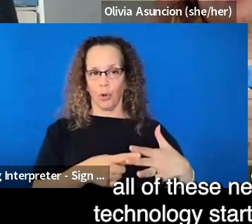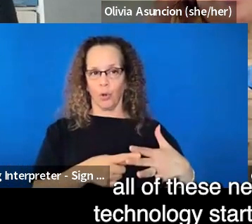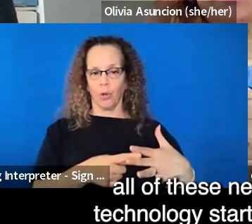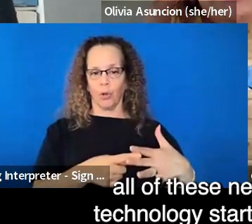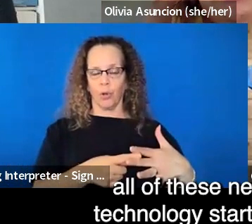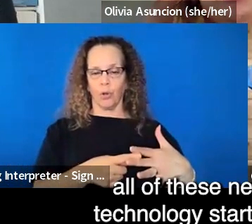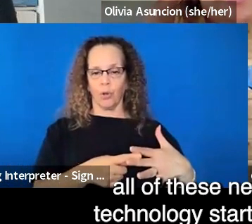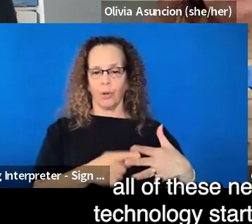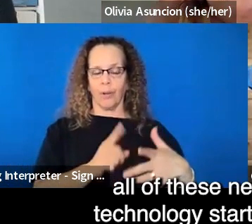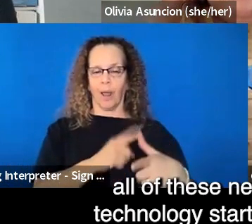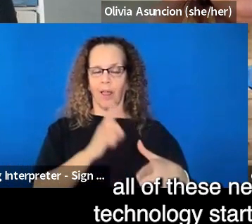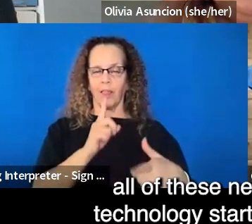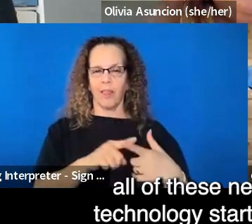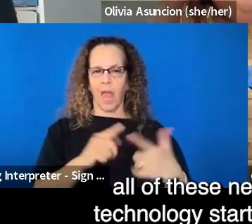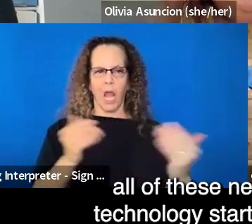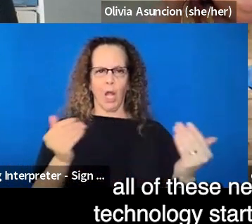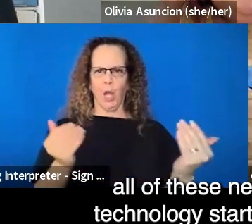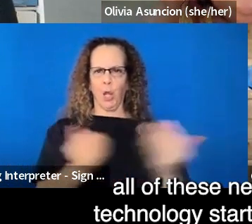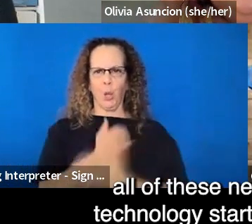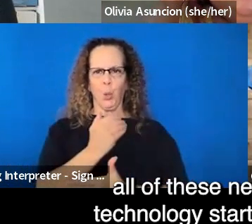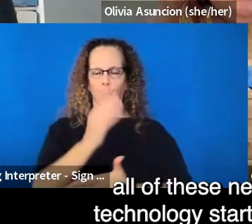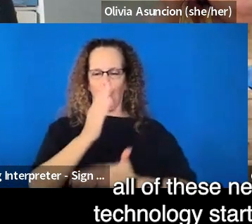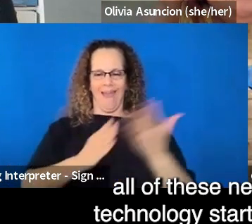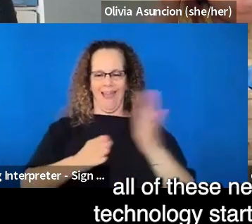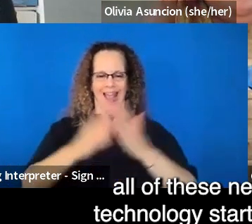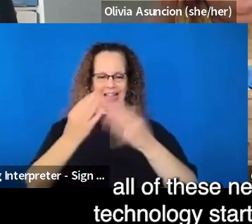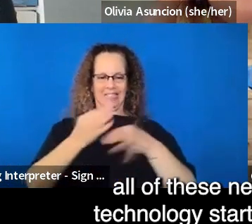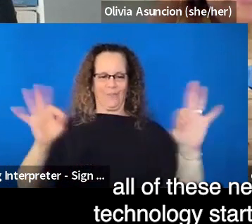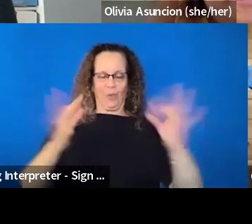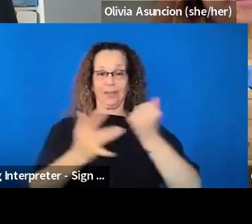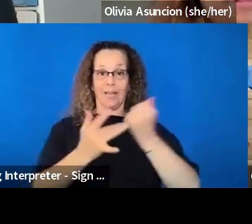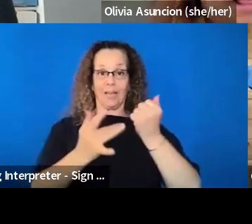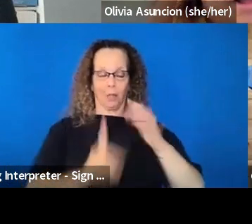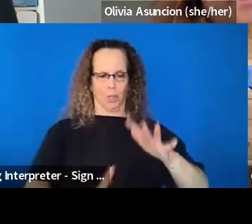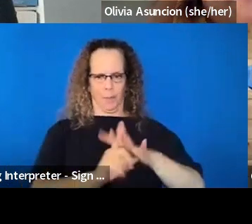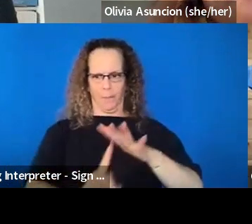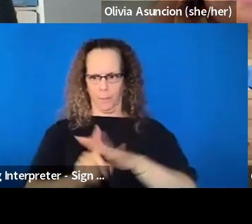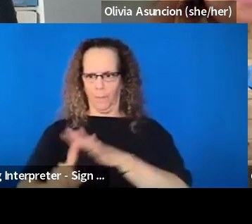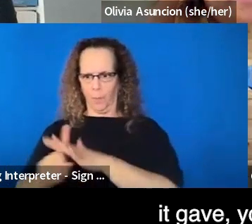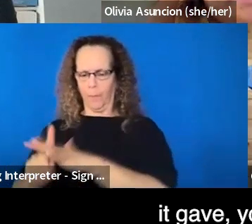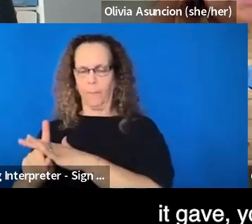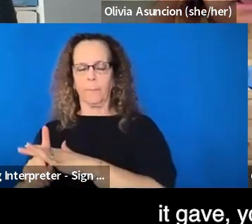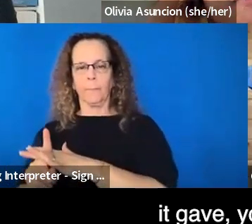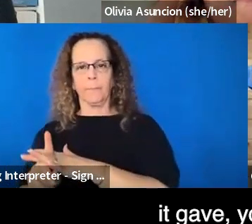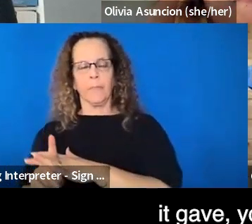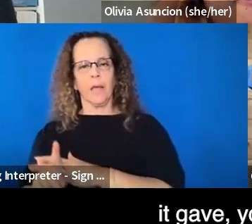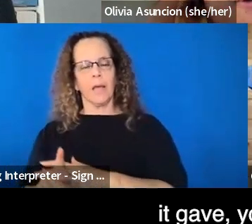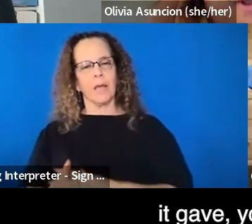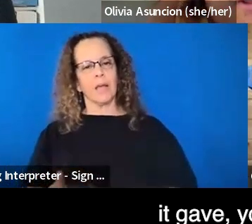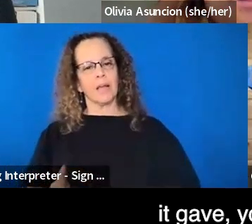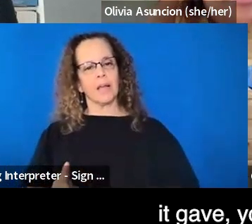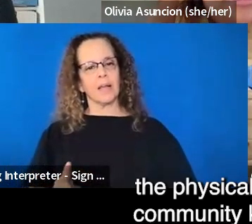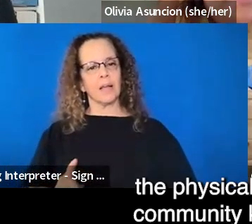all of these new hands-free technology started popping up, um, it gave,